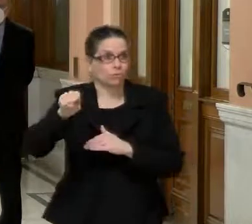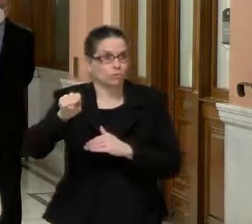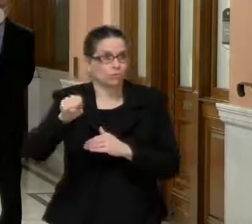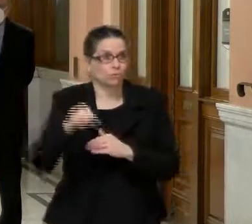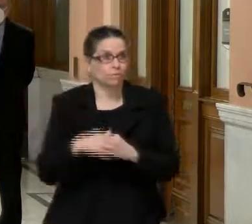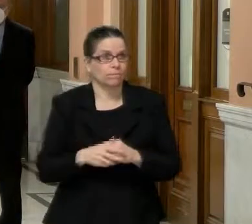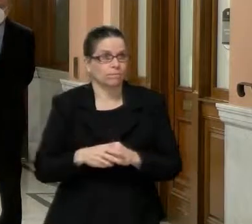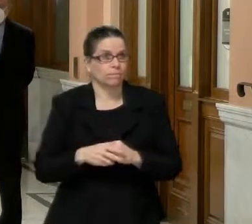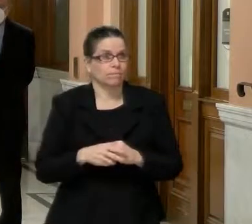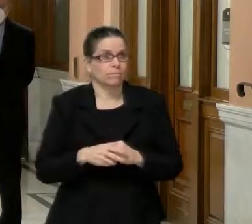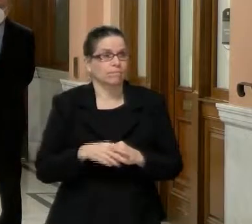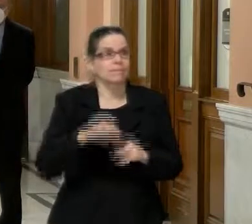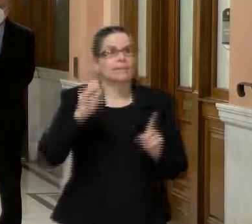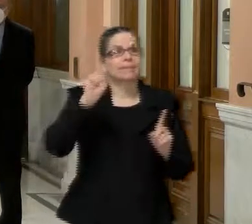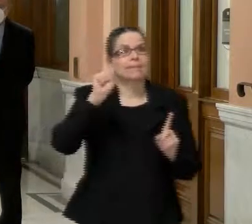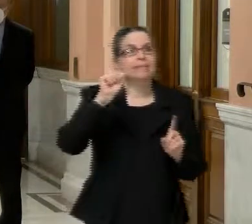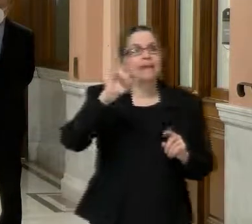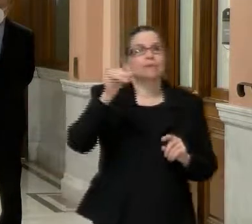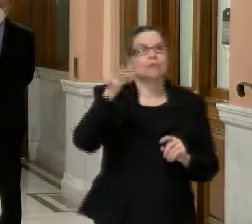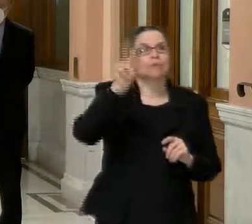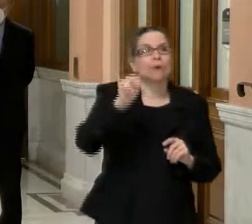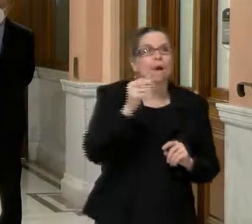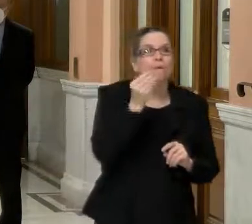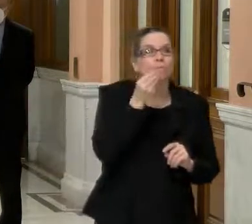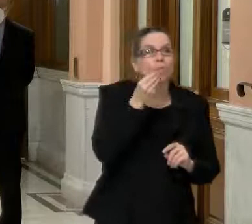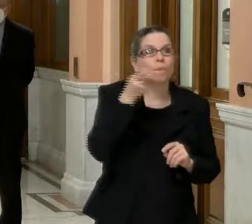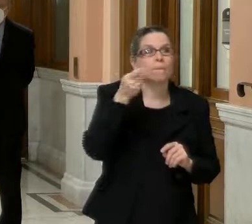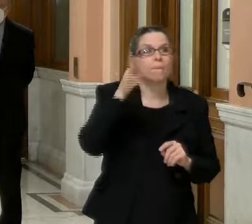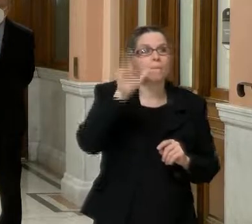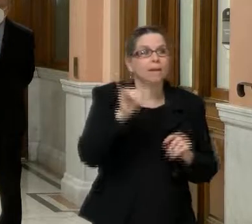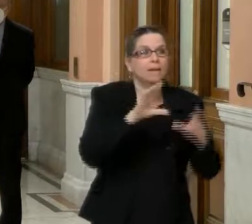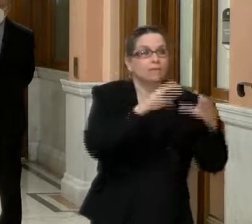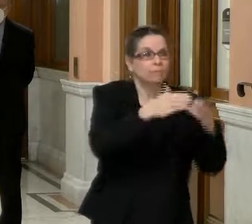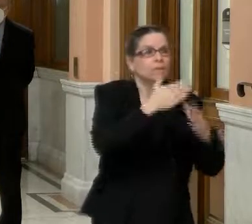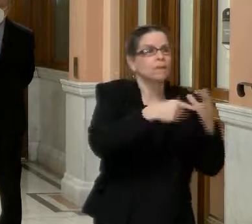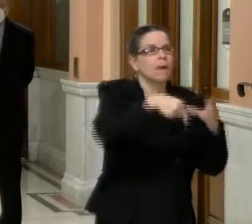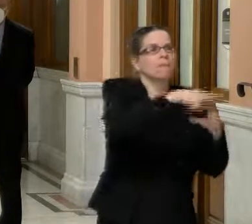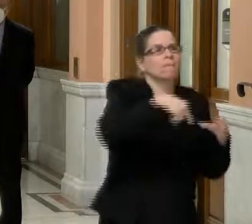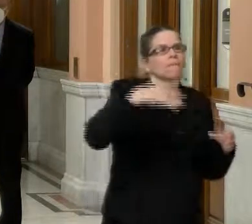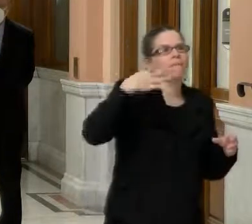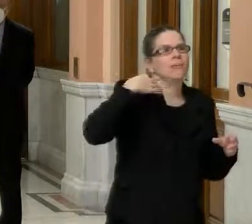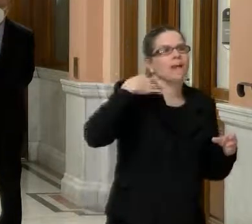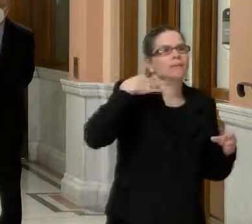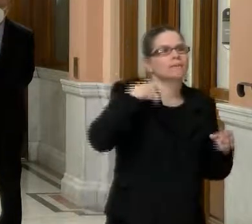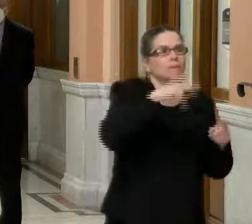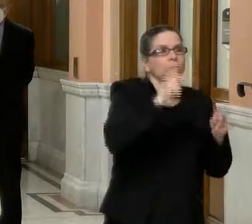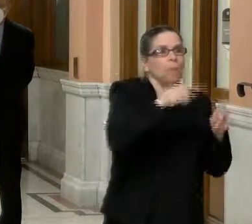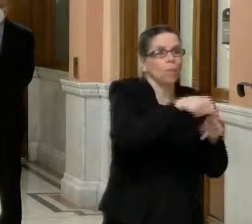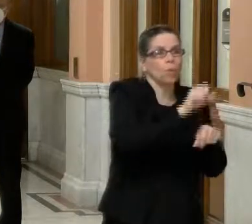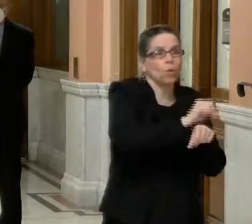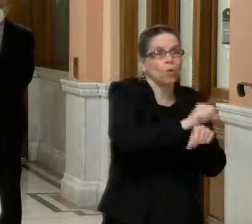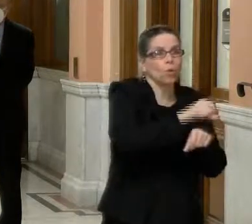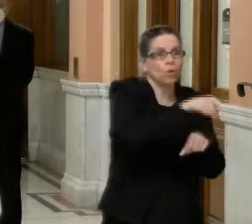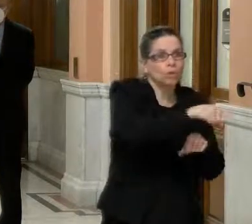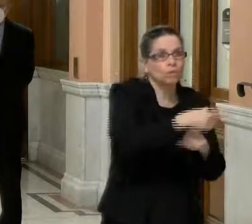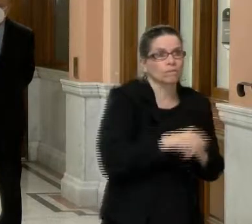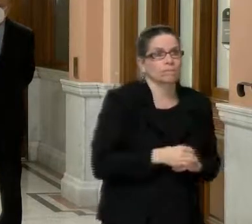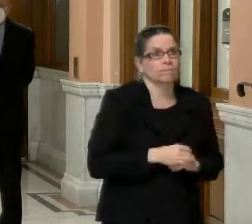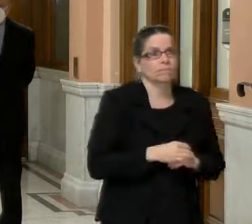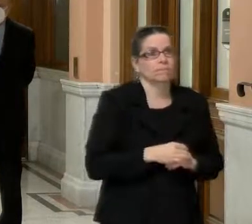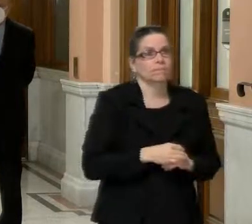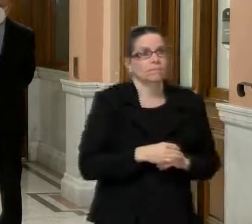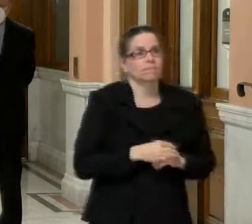St. John's Food Pantry, some of the employees and volunteers there, Dismas House, Abby's House, Hector Reyes.